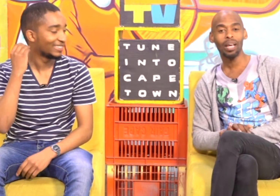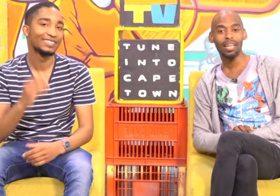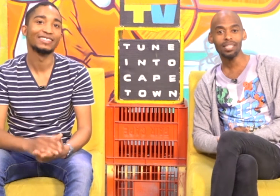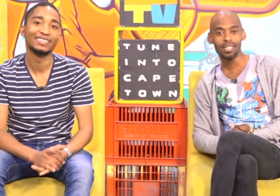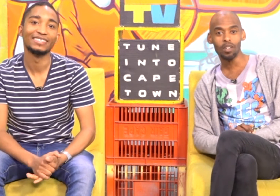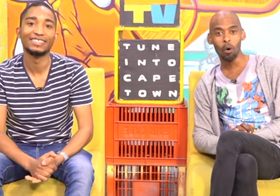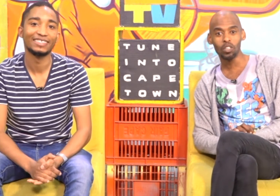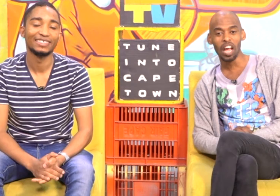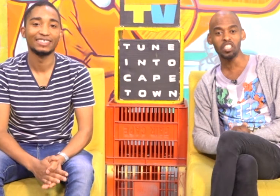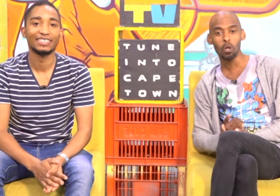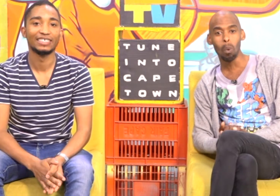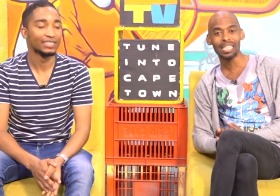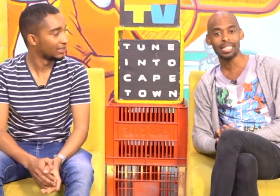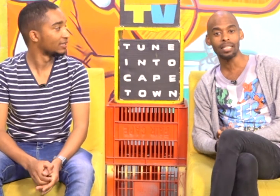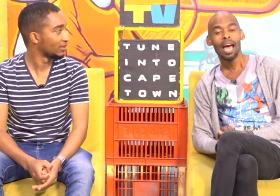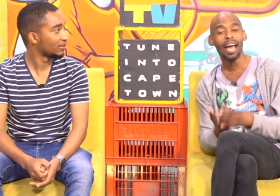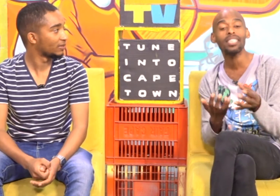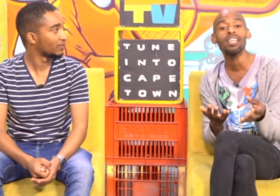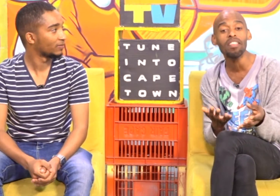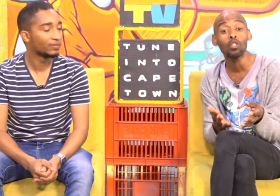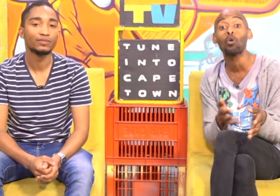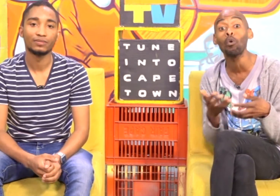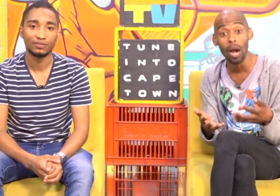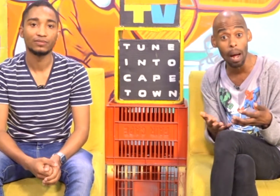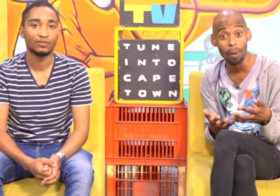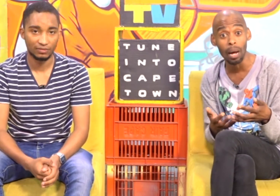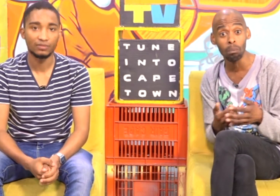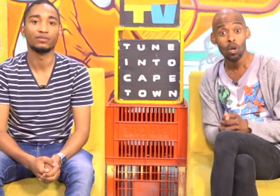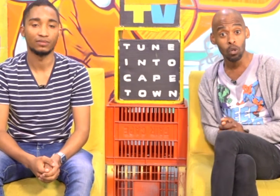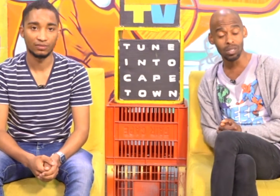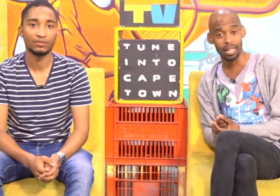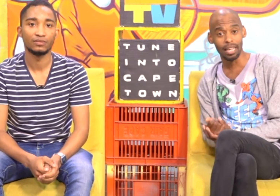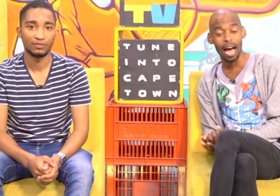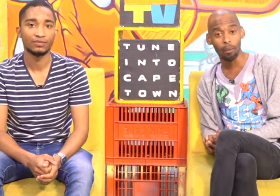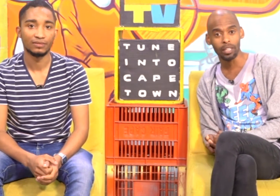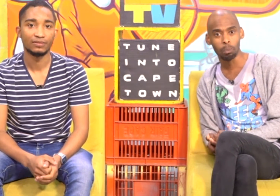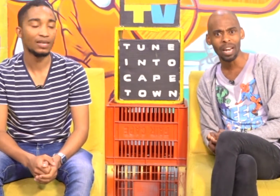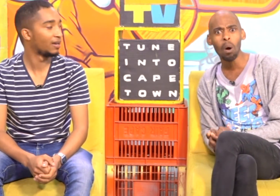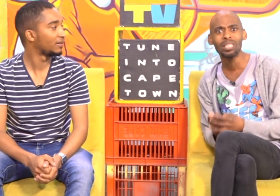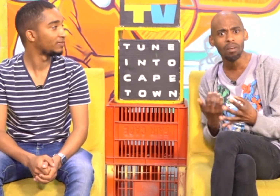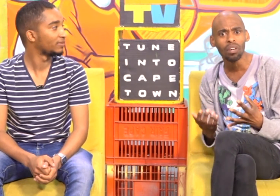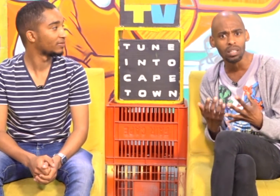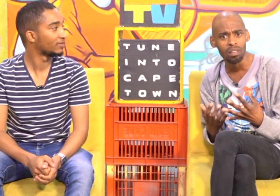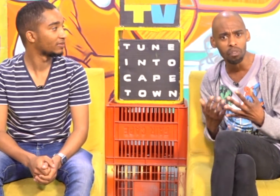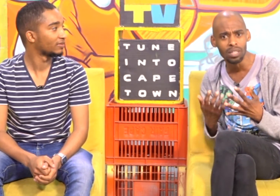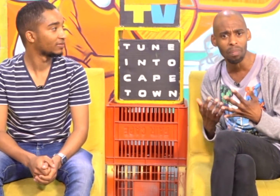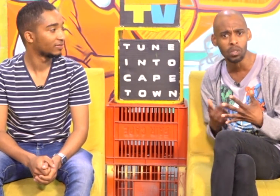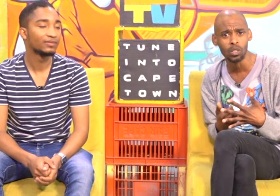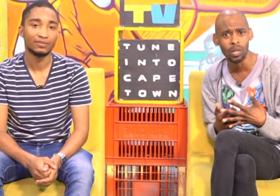easy or challenging was it? I understand that you grew up using the language But how difficult The first time that you had to learn